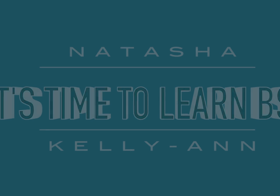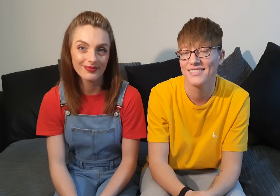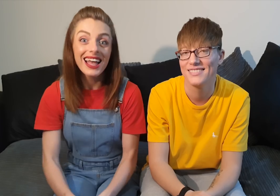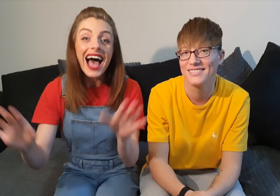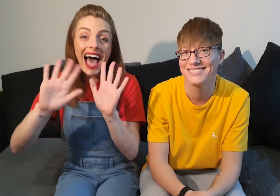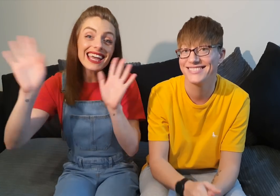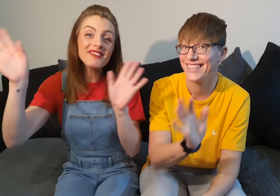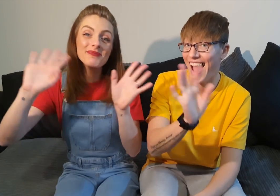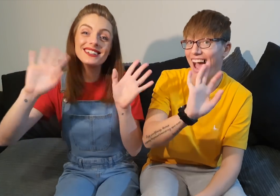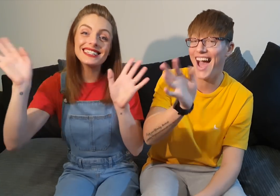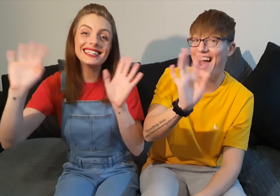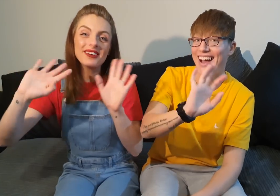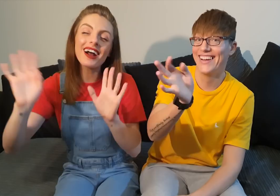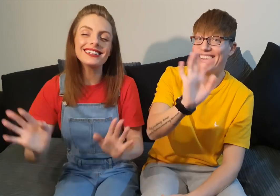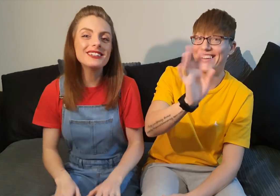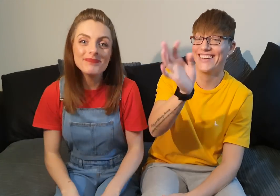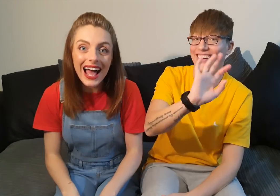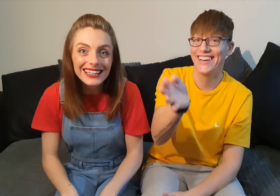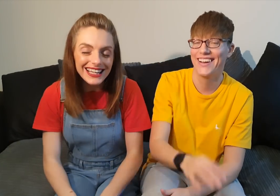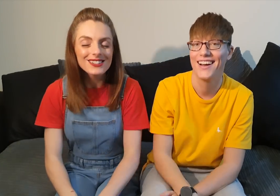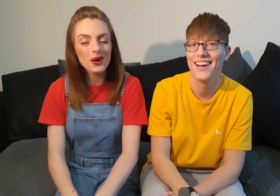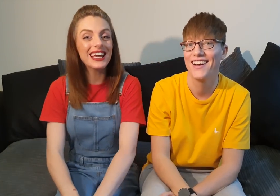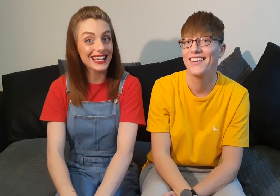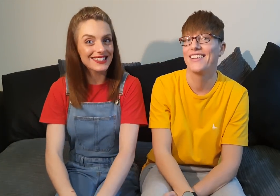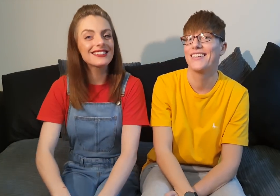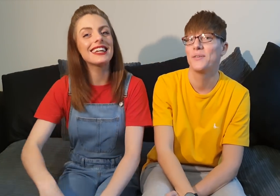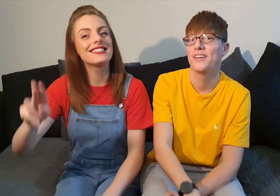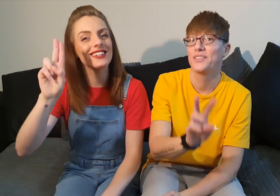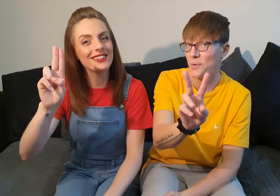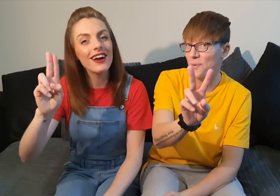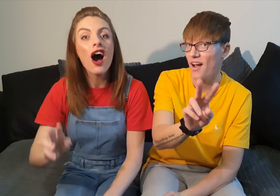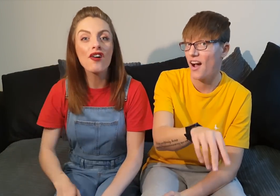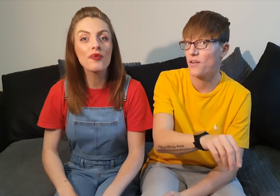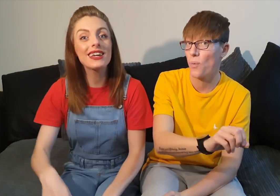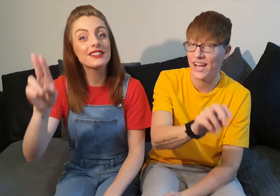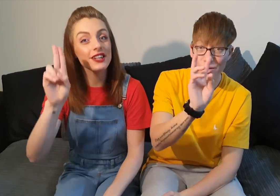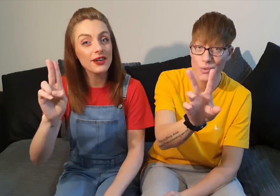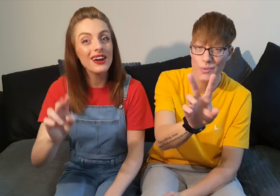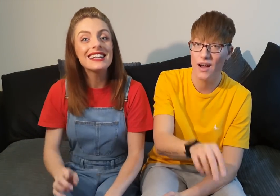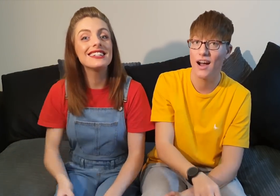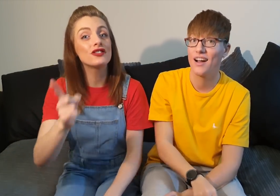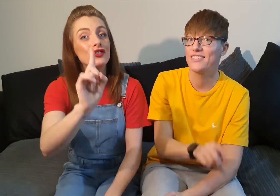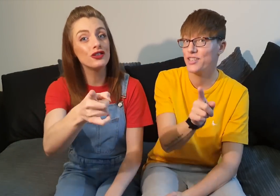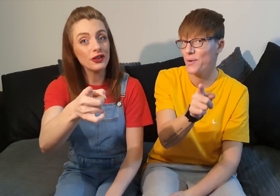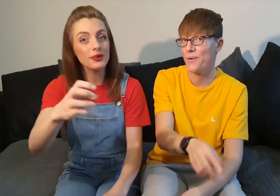Hi everybody welcome back so it is day two of week two teaching you